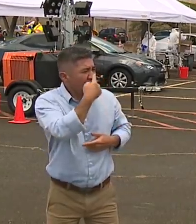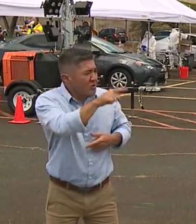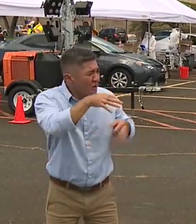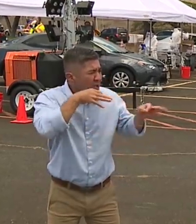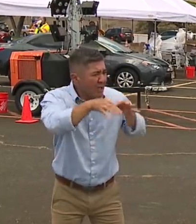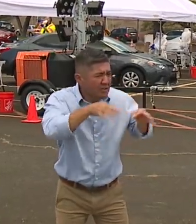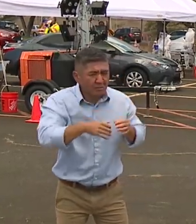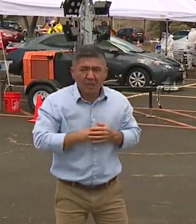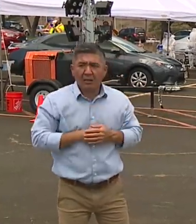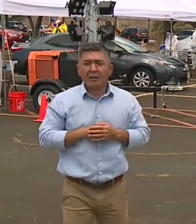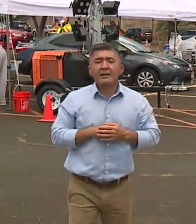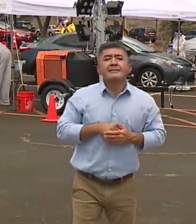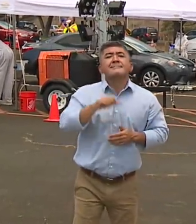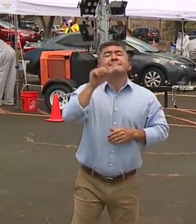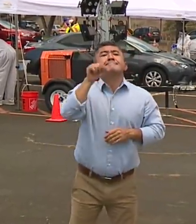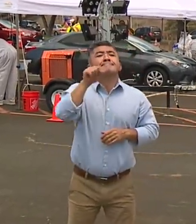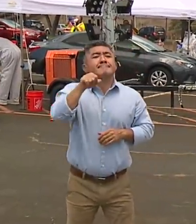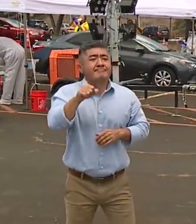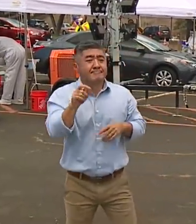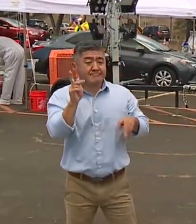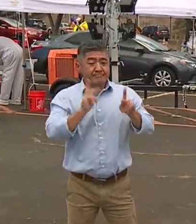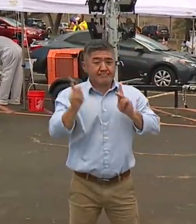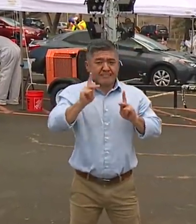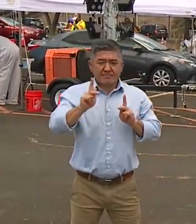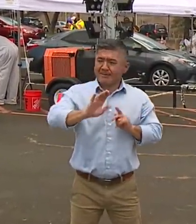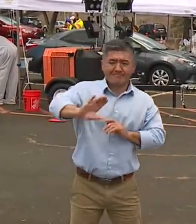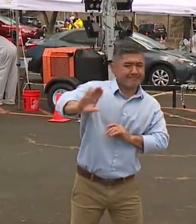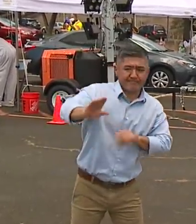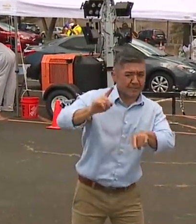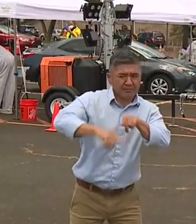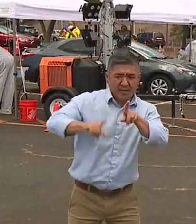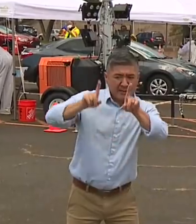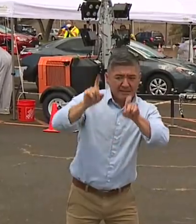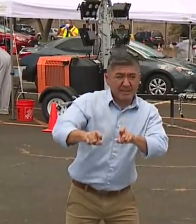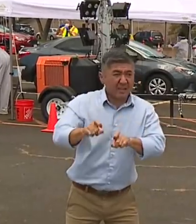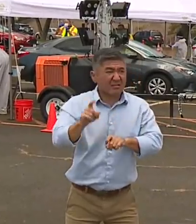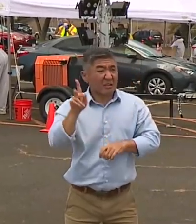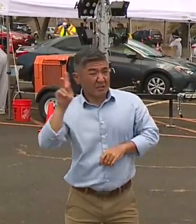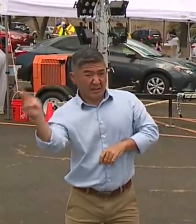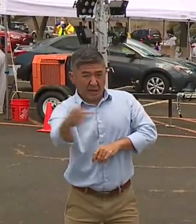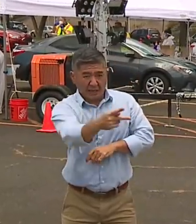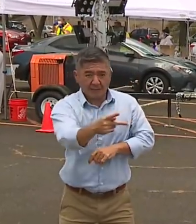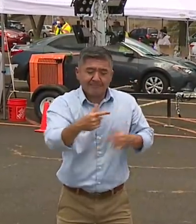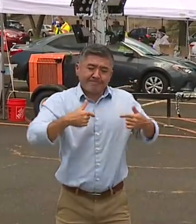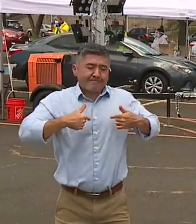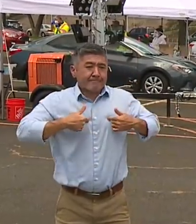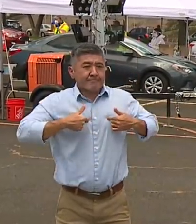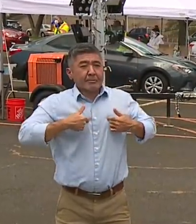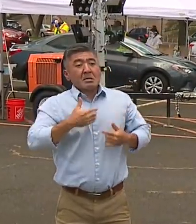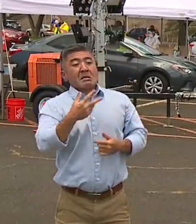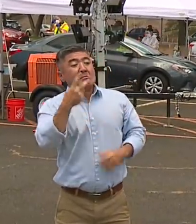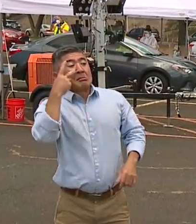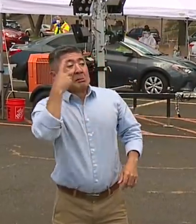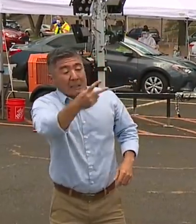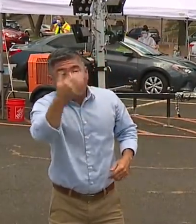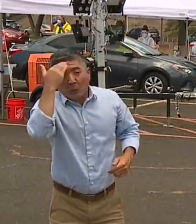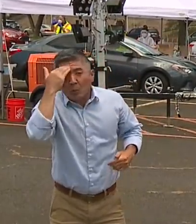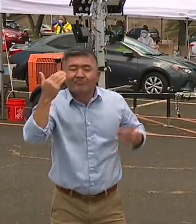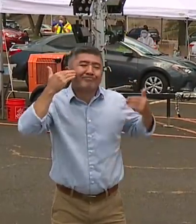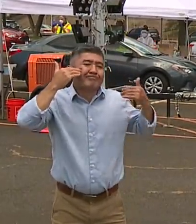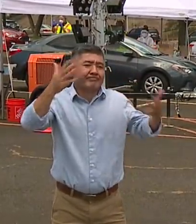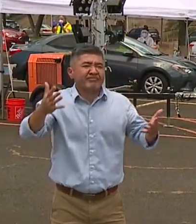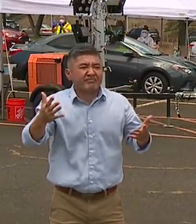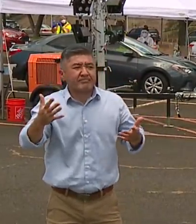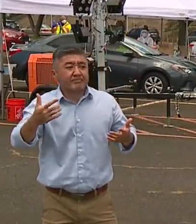So talked about people being turned away from the testing site. I don't have visibility on that personally. What I can